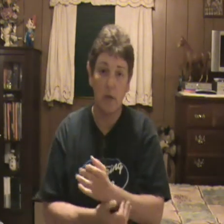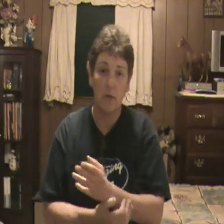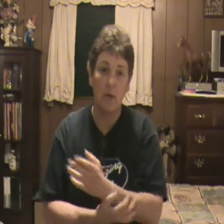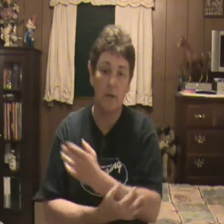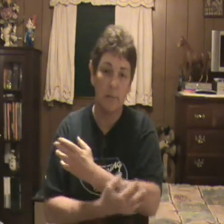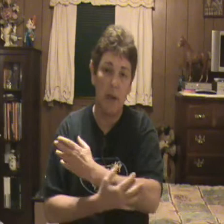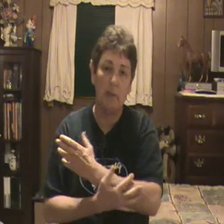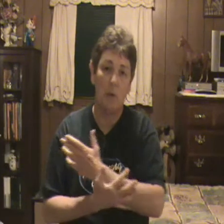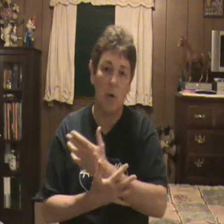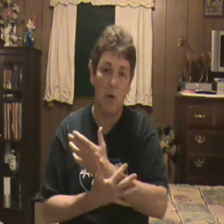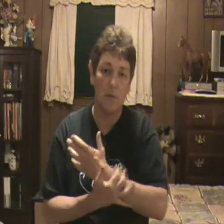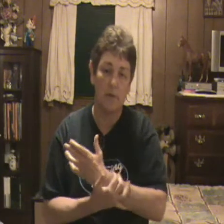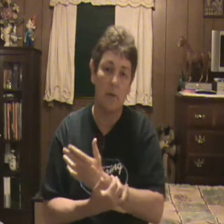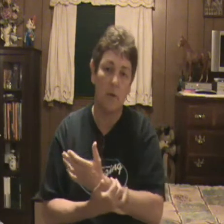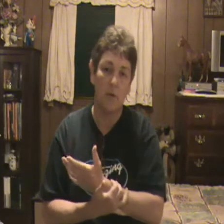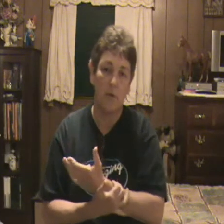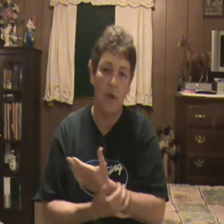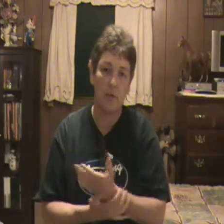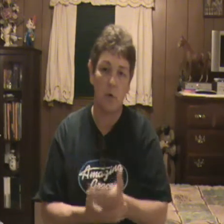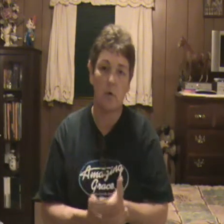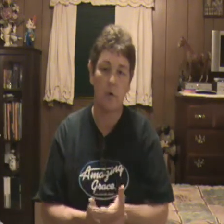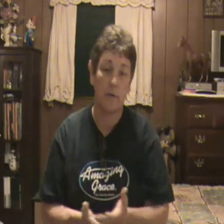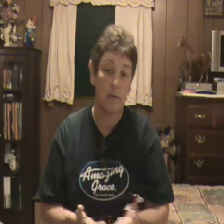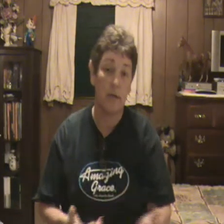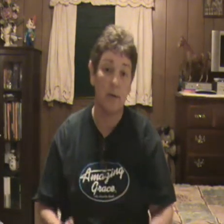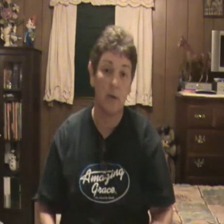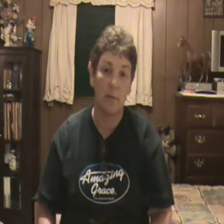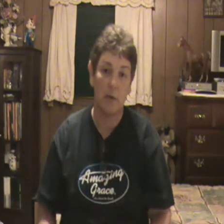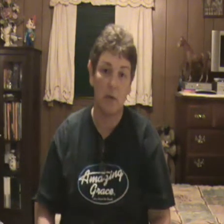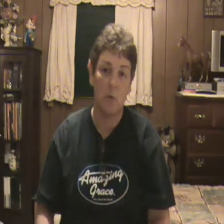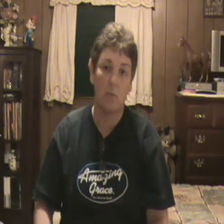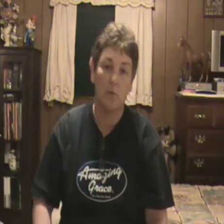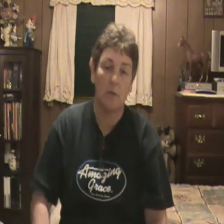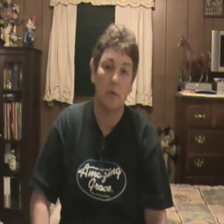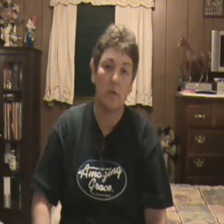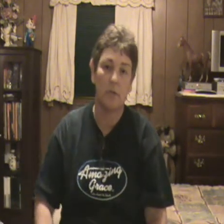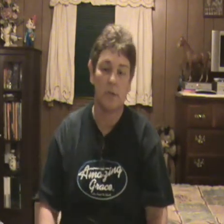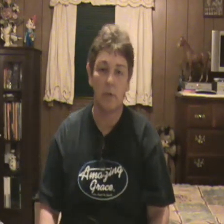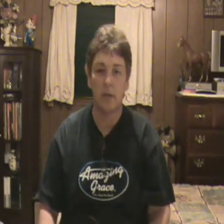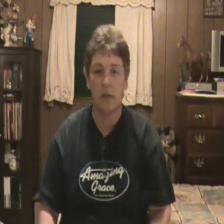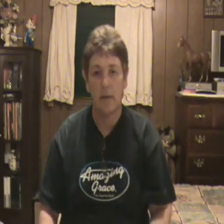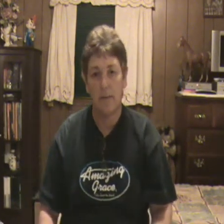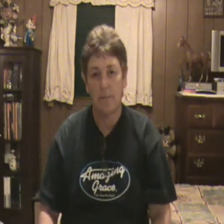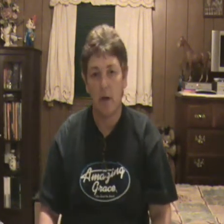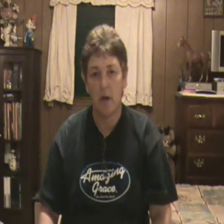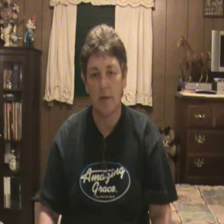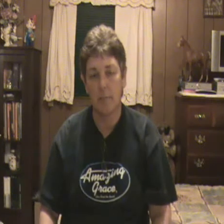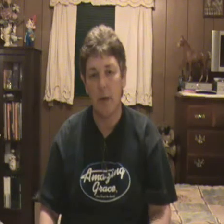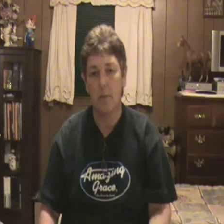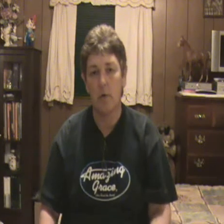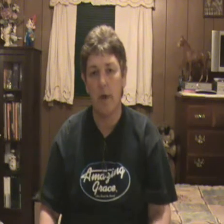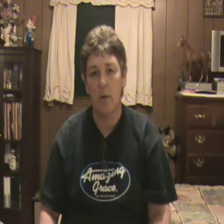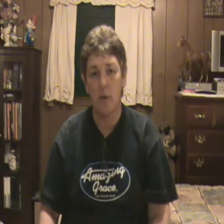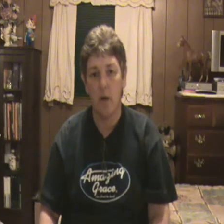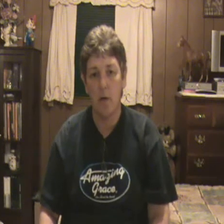to, you know, to baby your arms even though you've had surgery. Now, I tell you, you can go back to your normal duties. You still need to baby your elbow